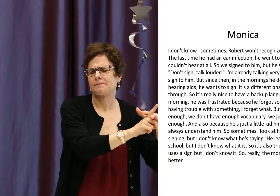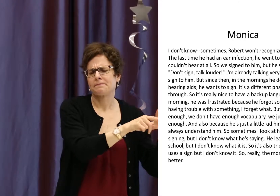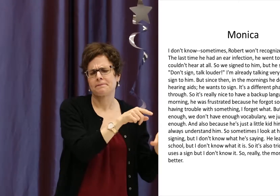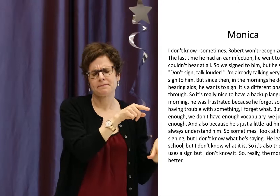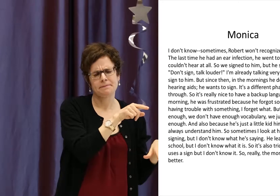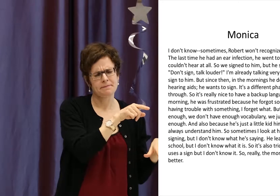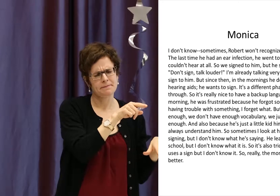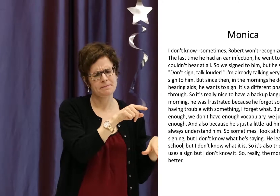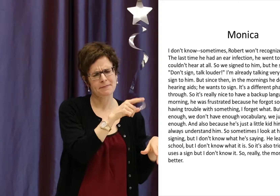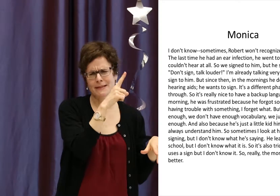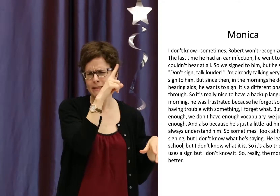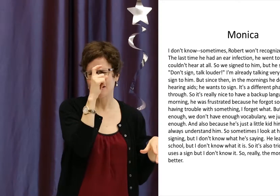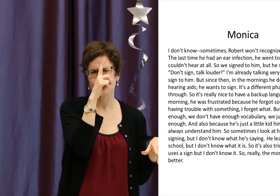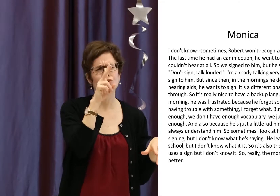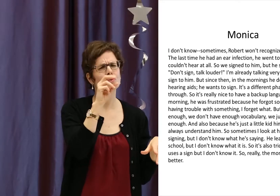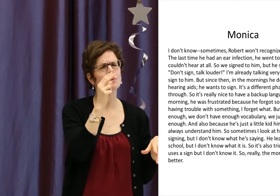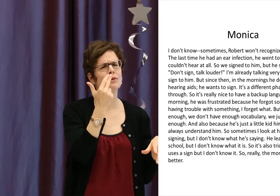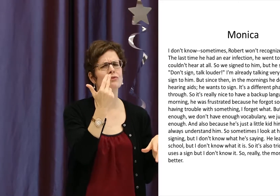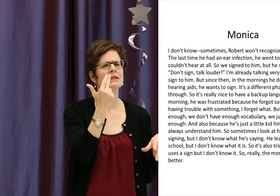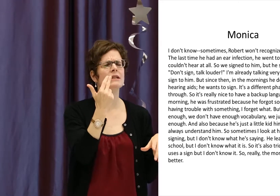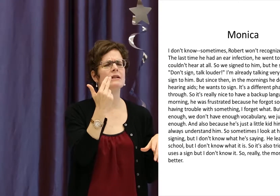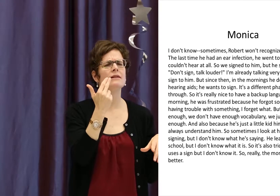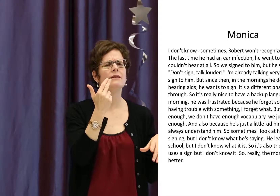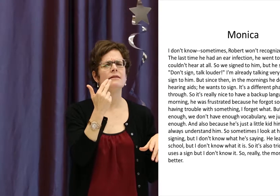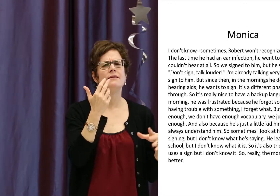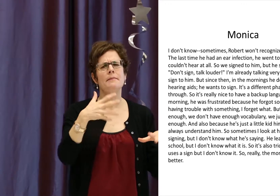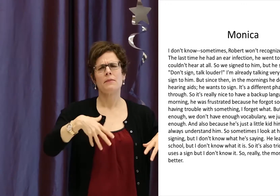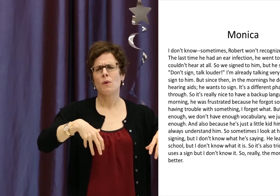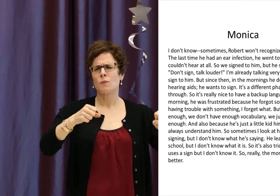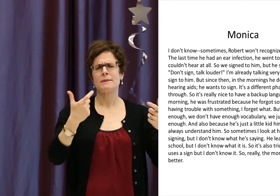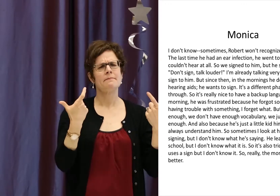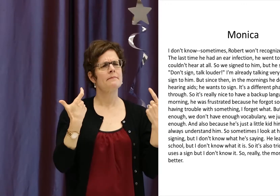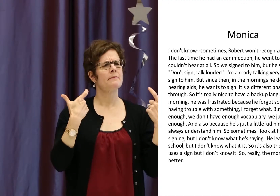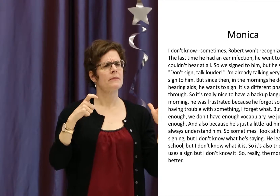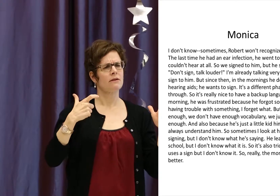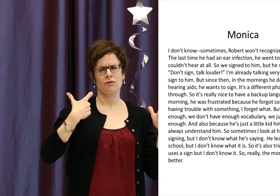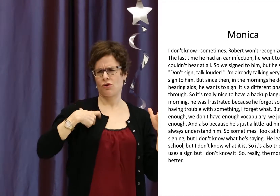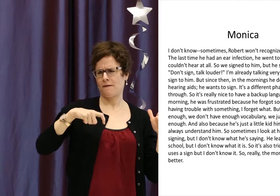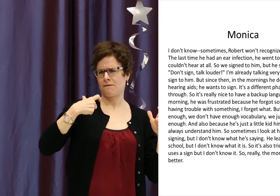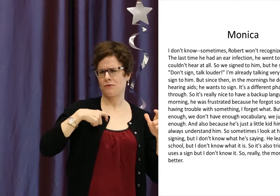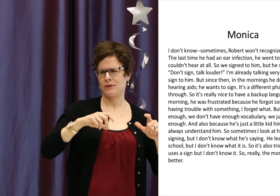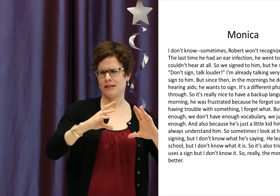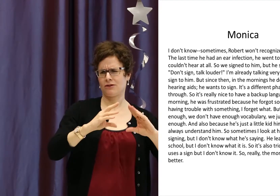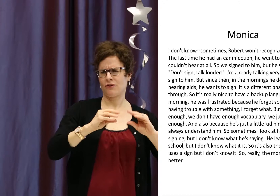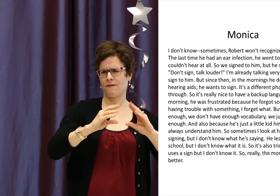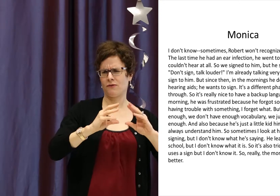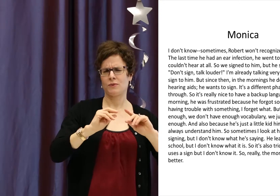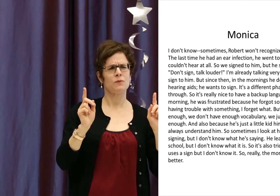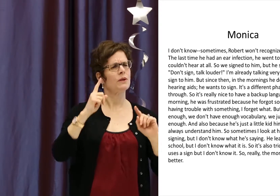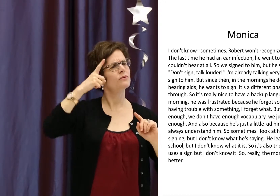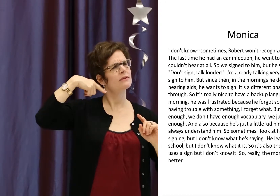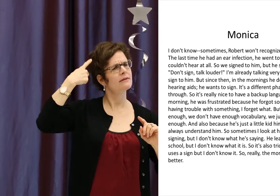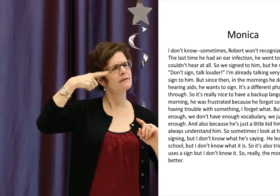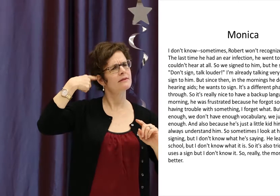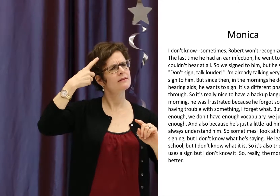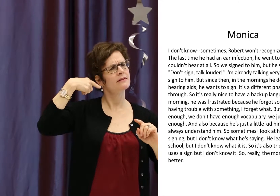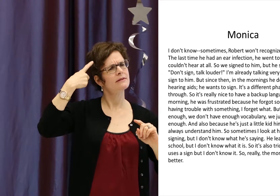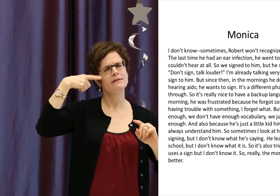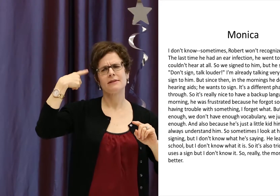During my work there, in the summer of 2013, there was quite a large conference that was hosted in London,